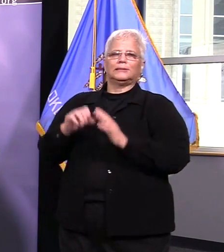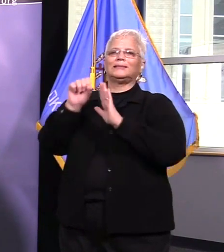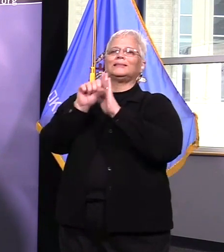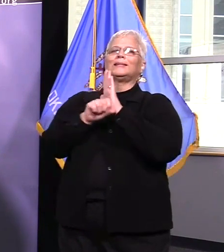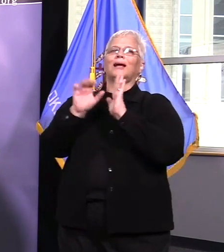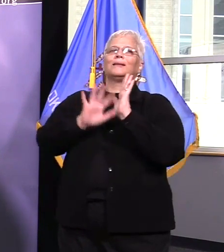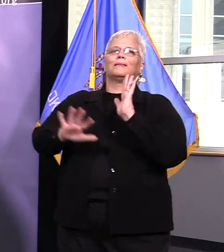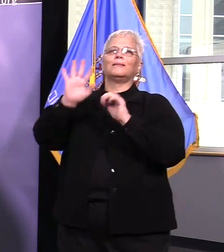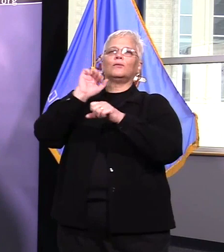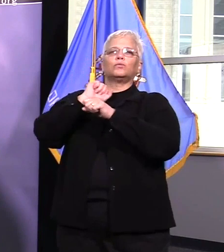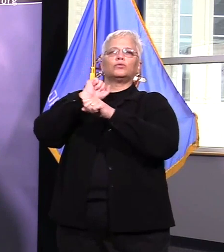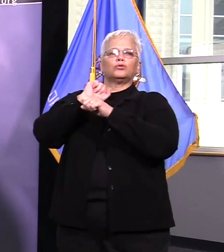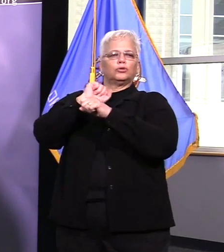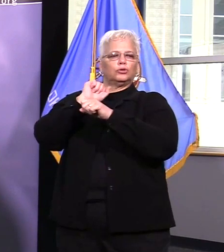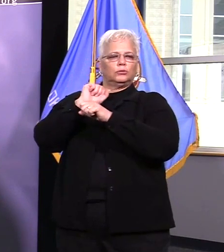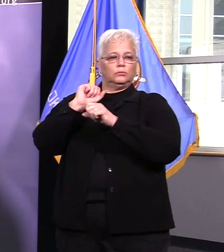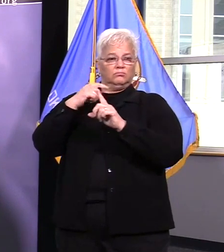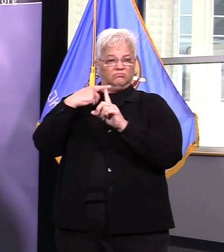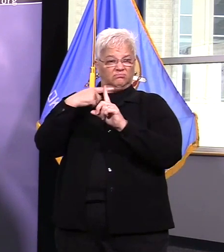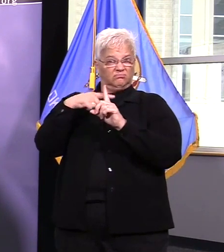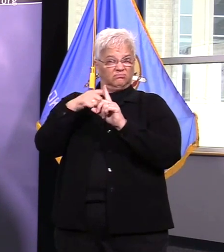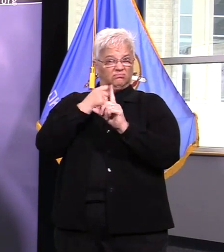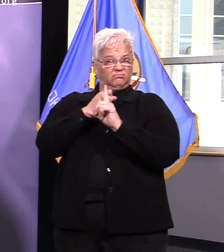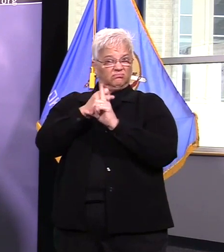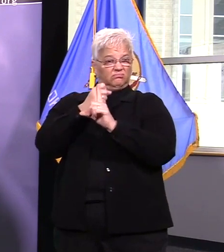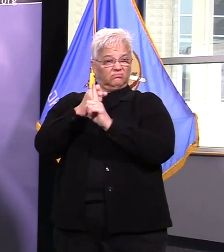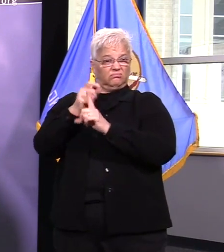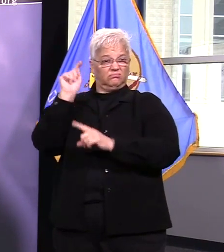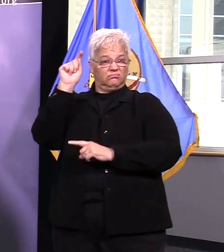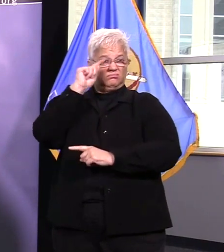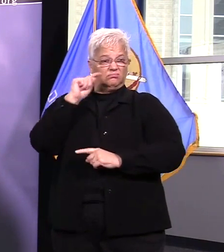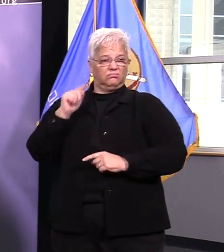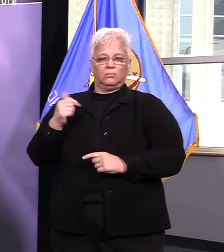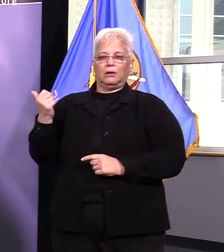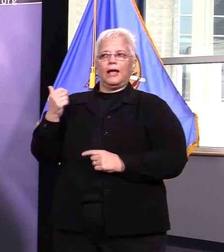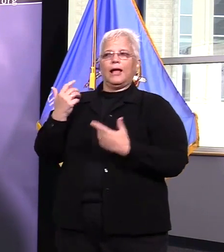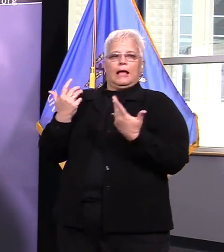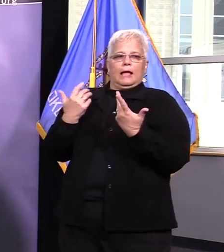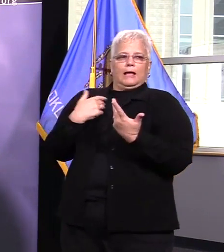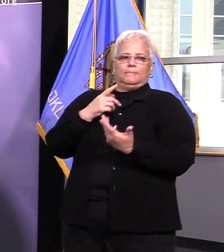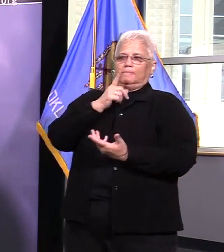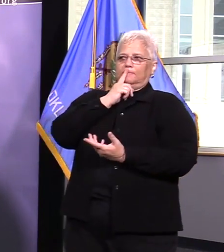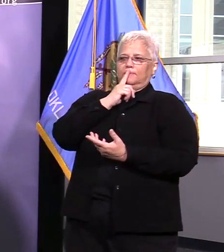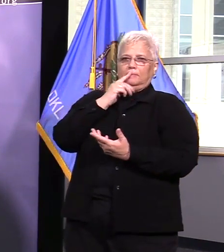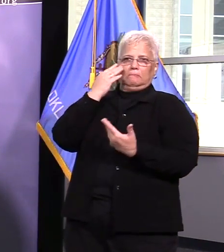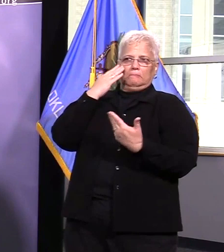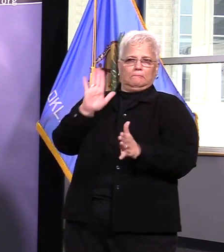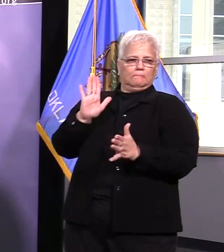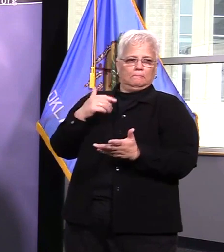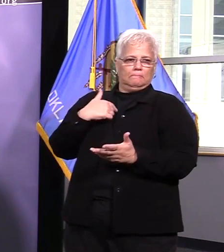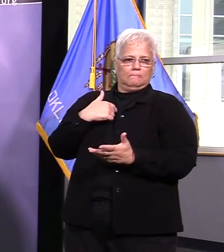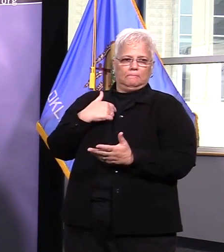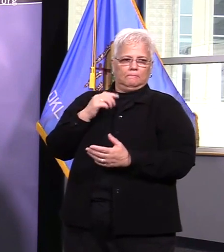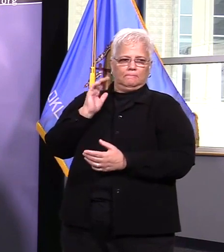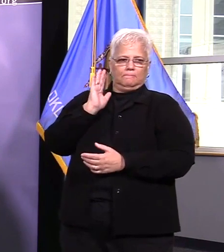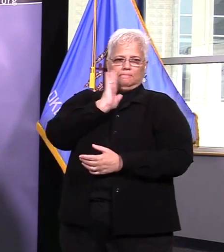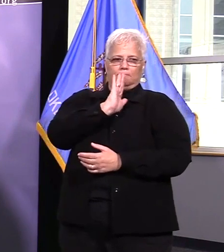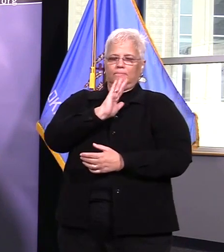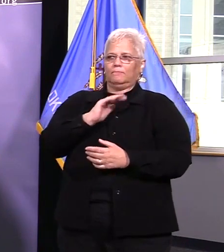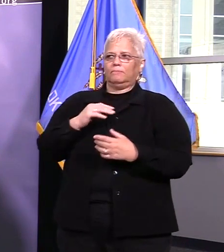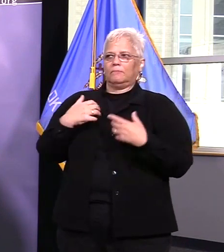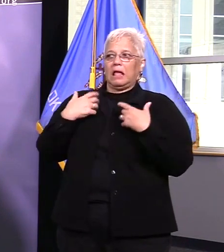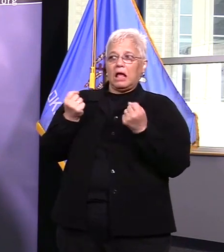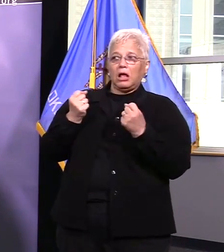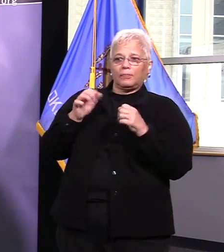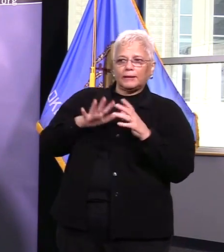i mean our first concern is is at this juncture is keeping our health care providers and our first responders healthy doing whatever we can to ensure